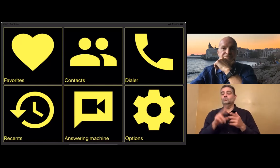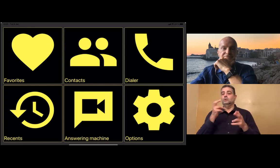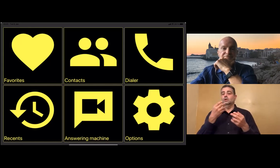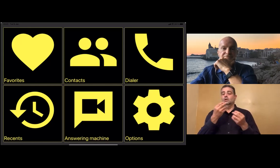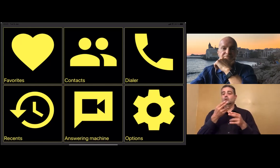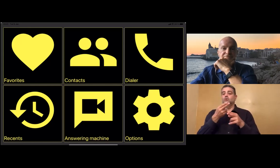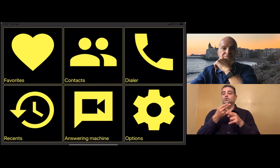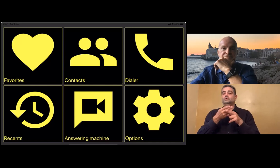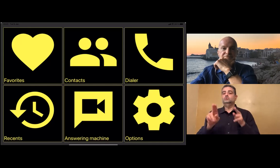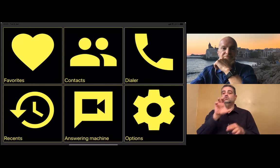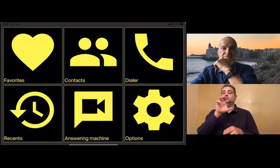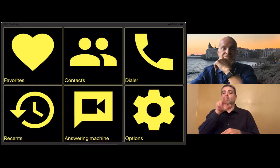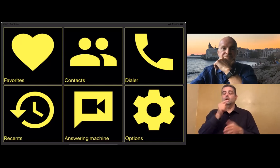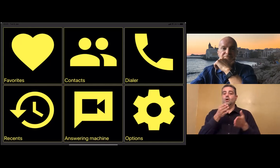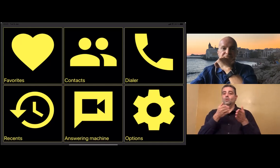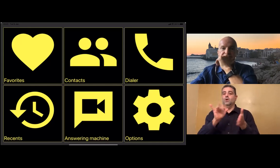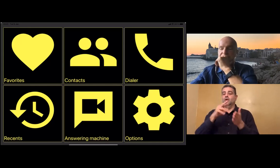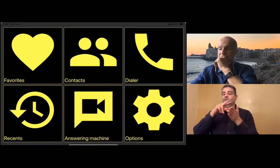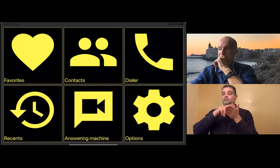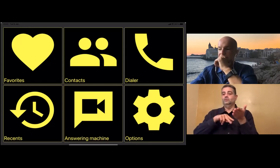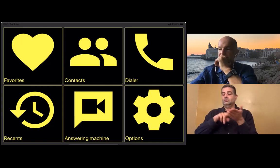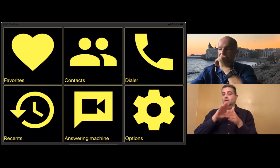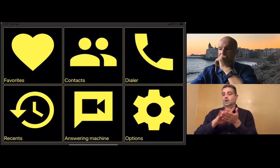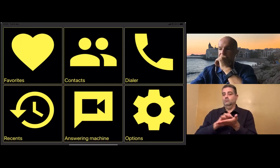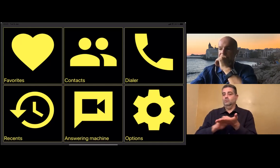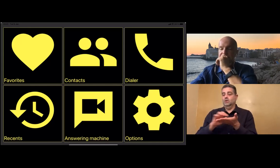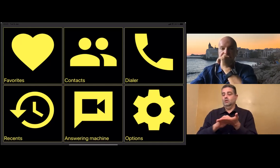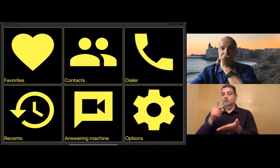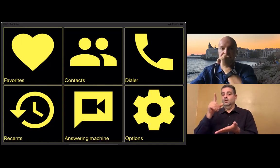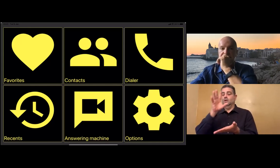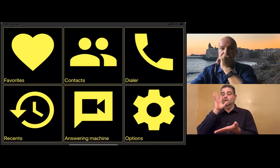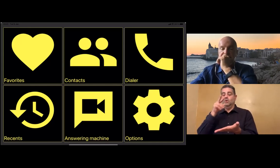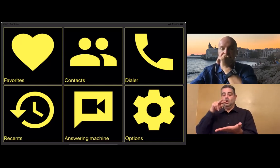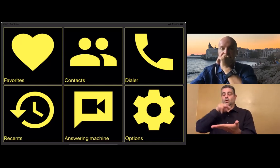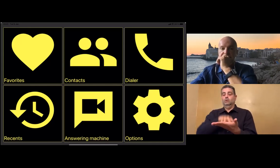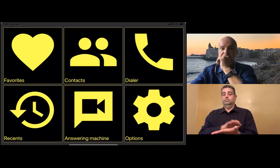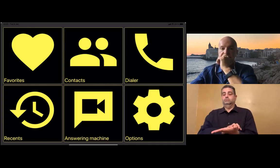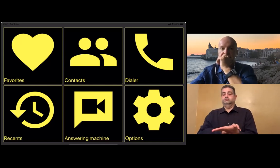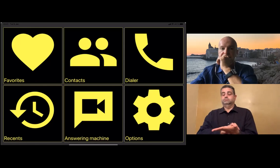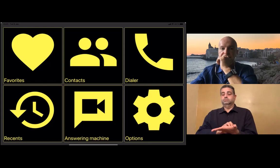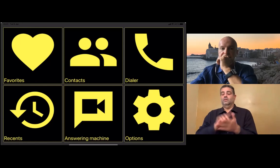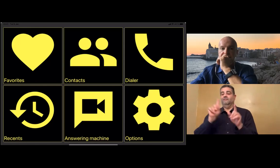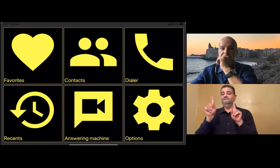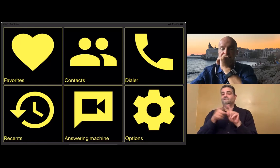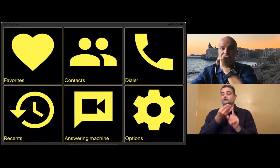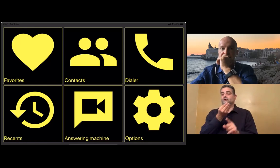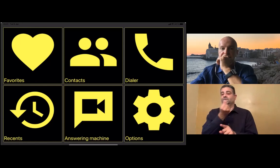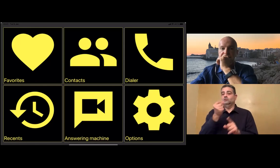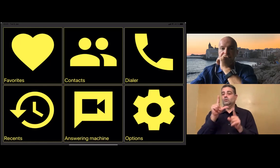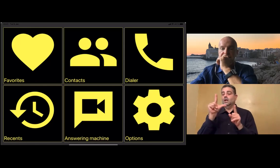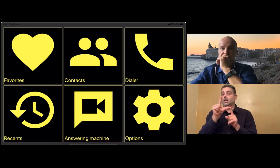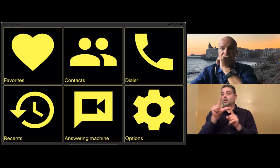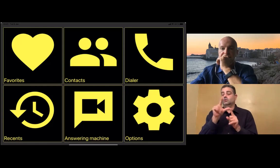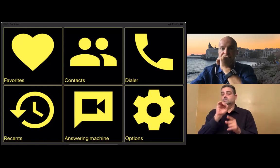When individuals are using Braille, they have shortcuts of